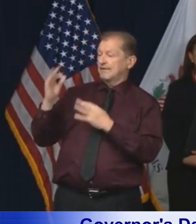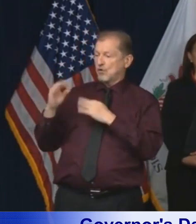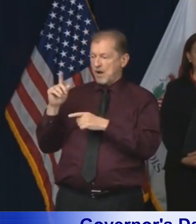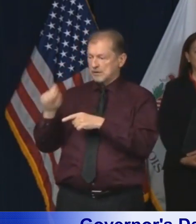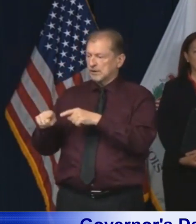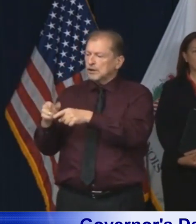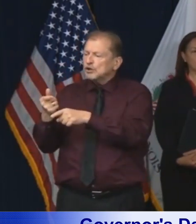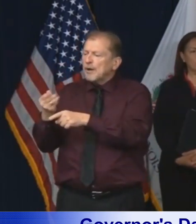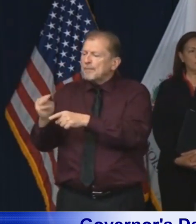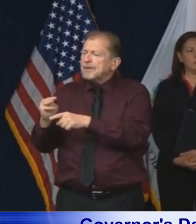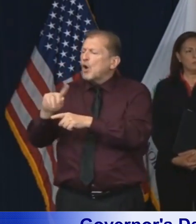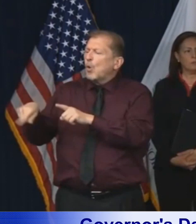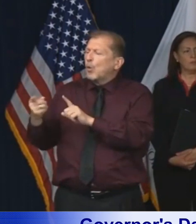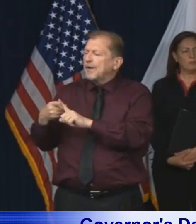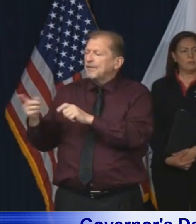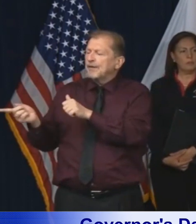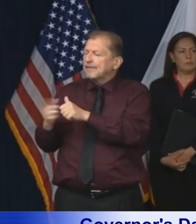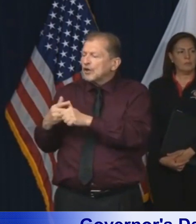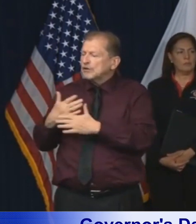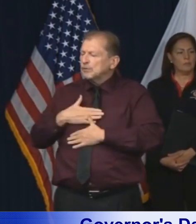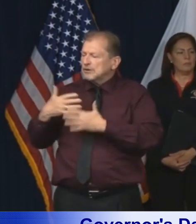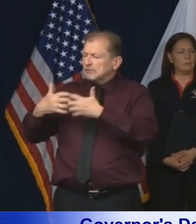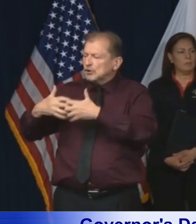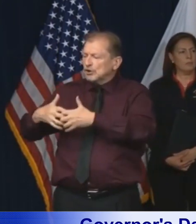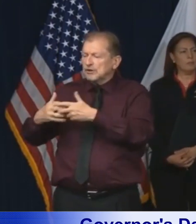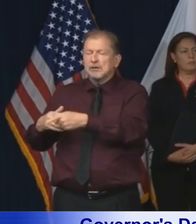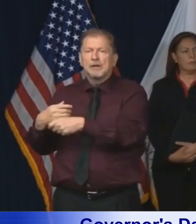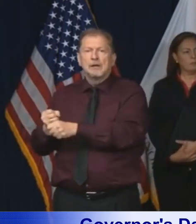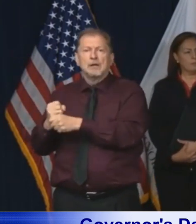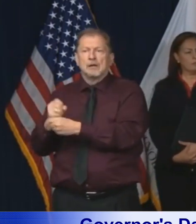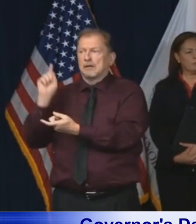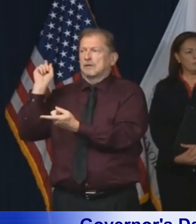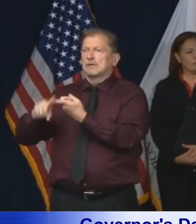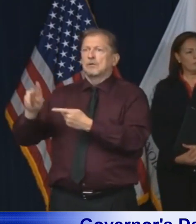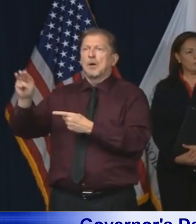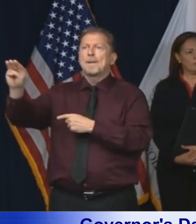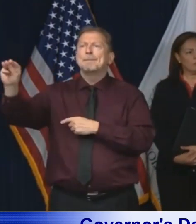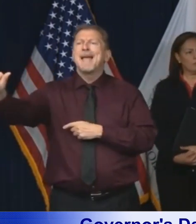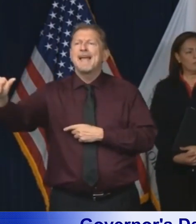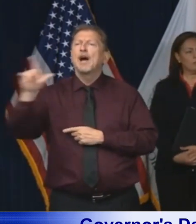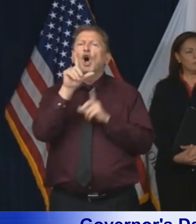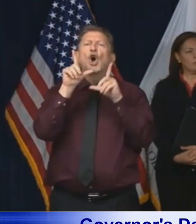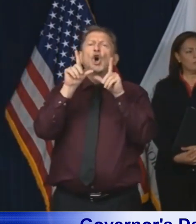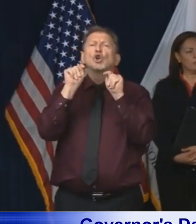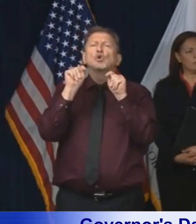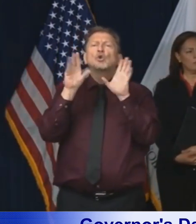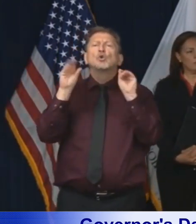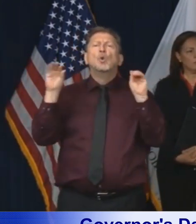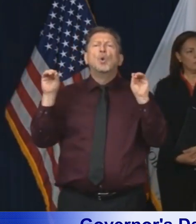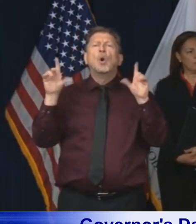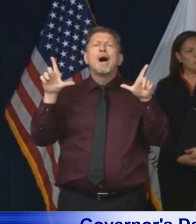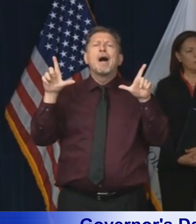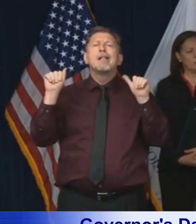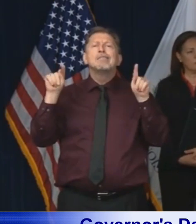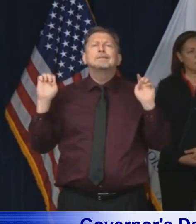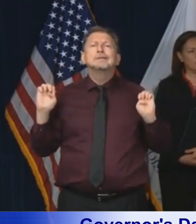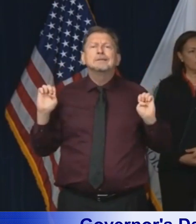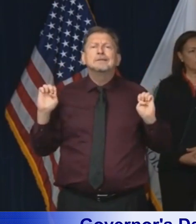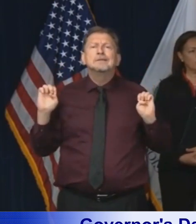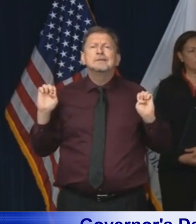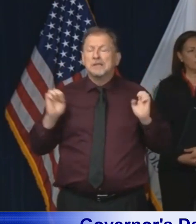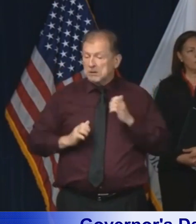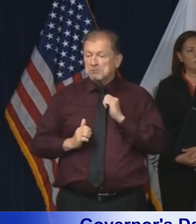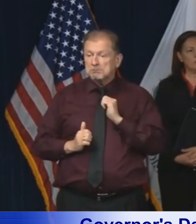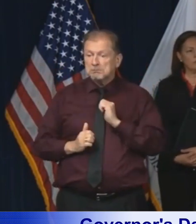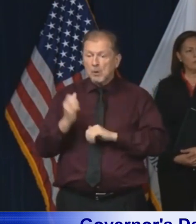General Motors, when are the first ventilators coming out? May? Well, most states, if you look at all the models, most states are going to peak, many